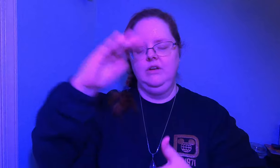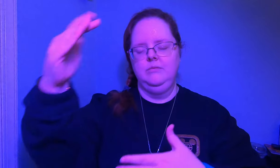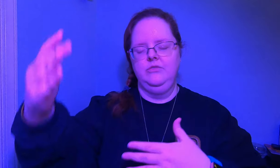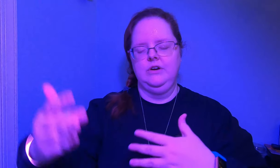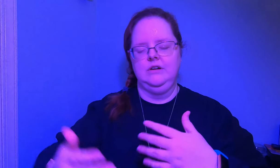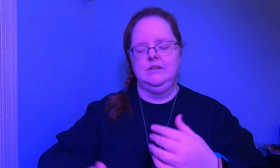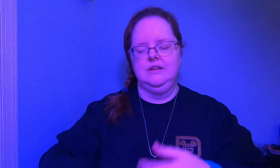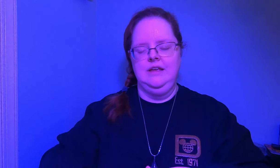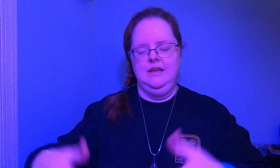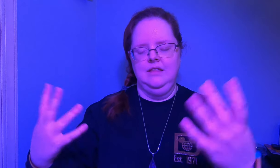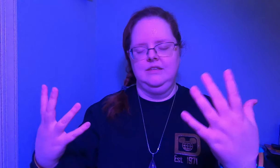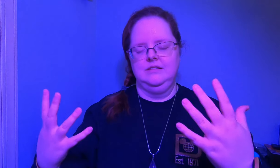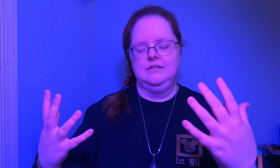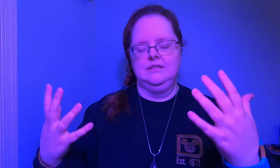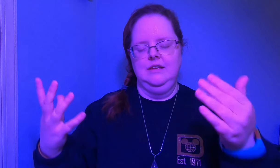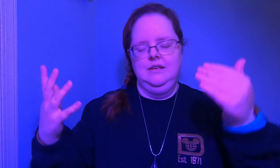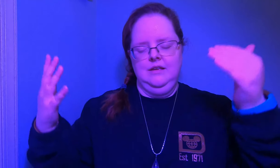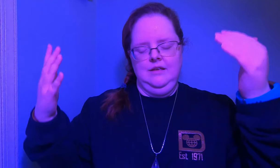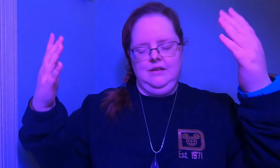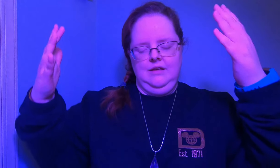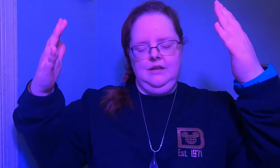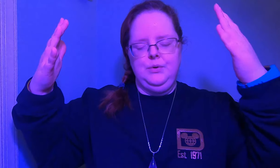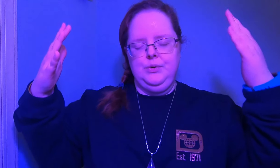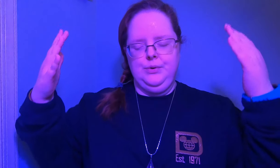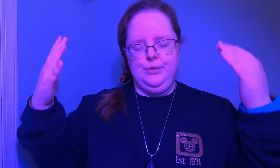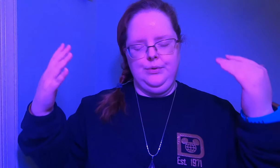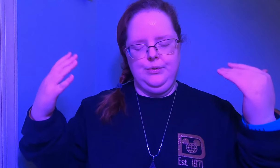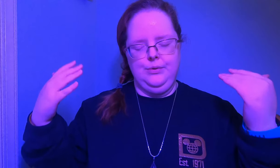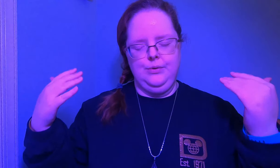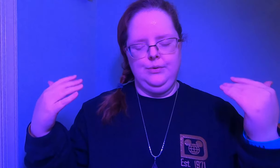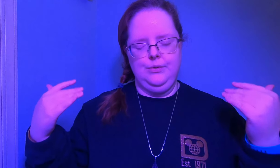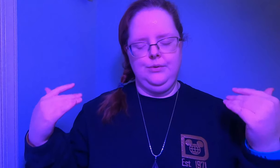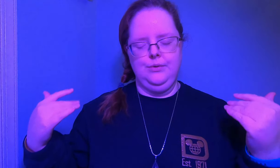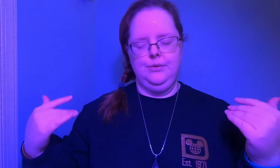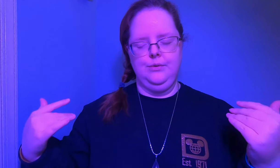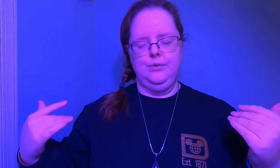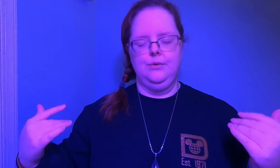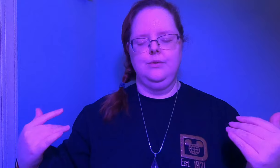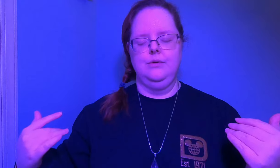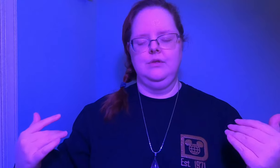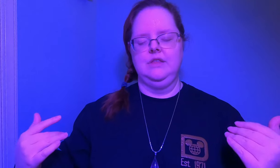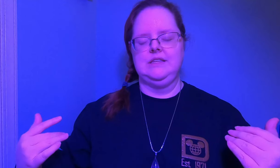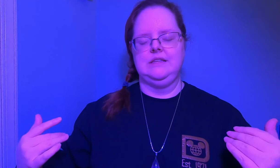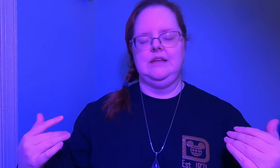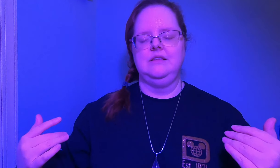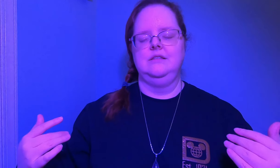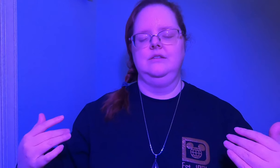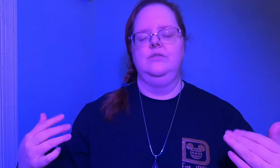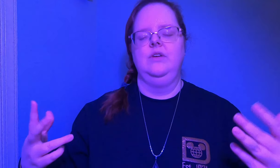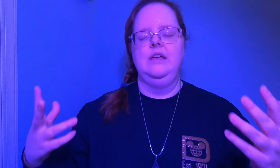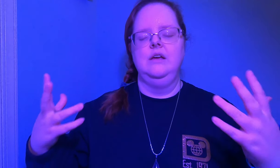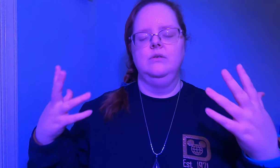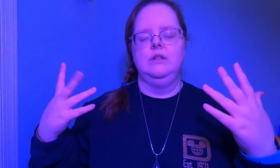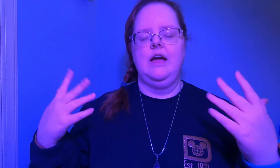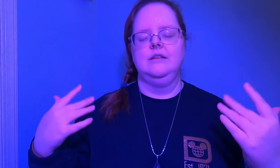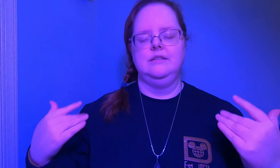comfort this sense of relaxing